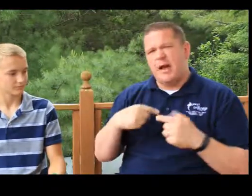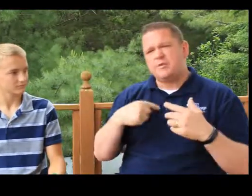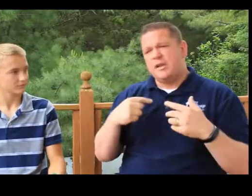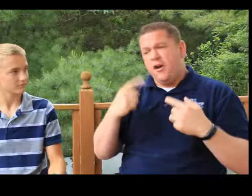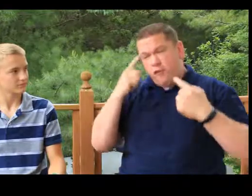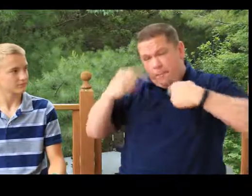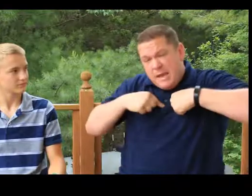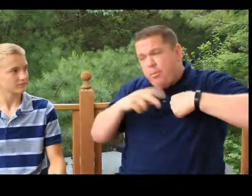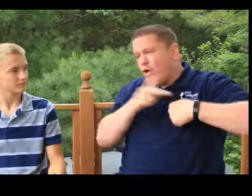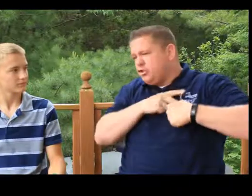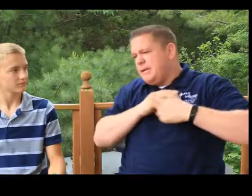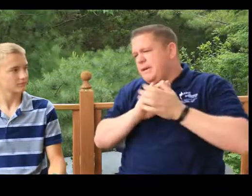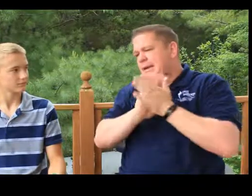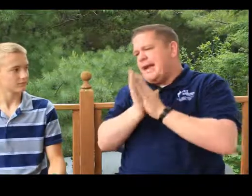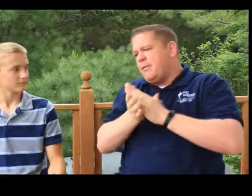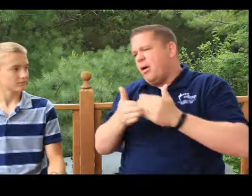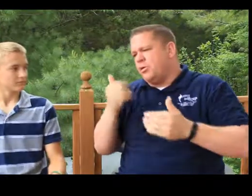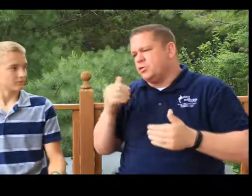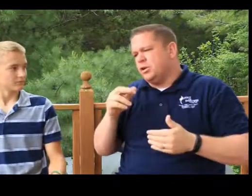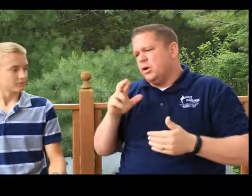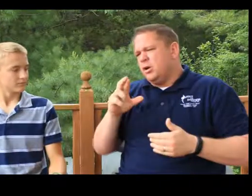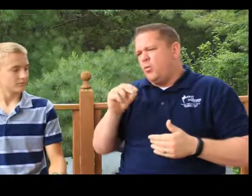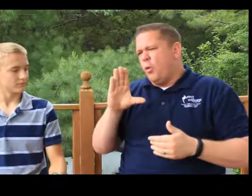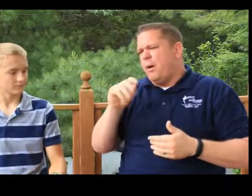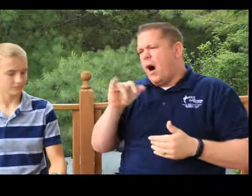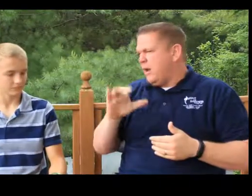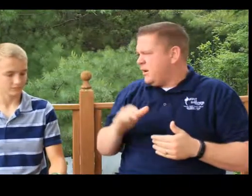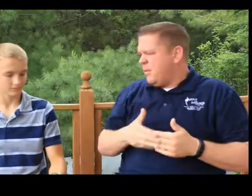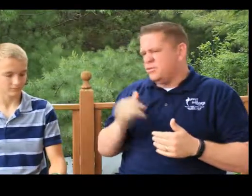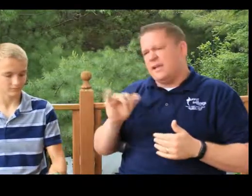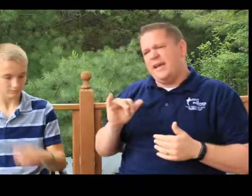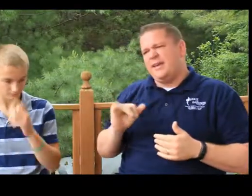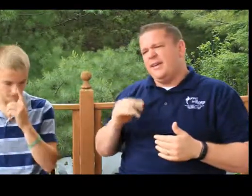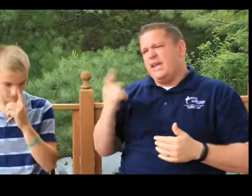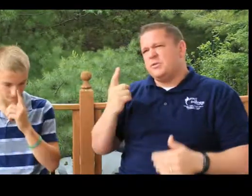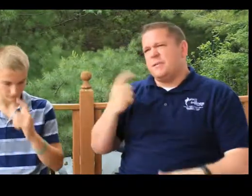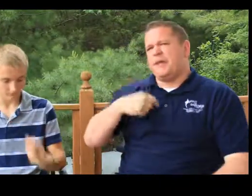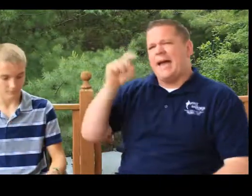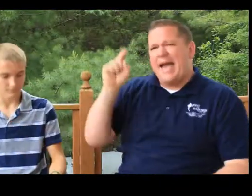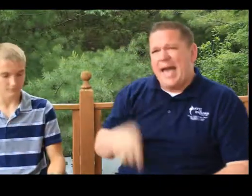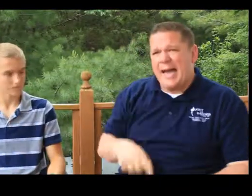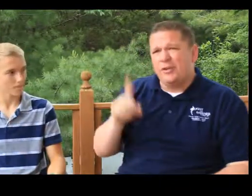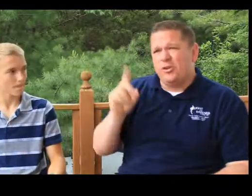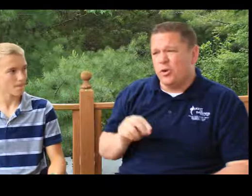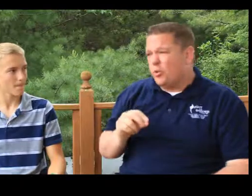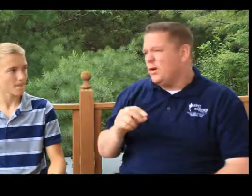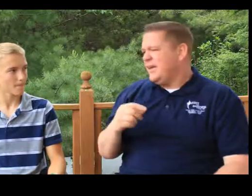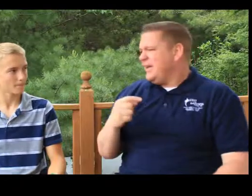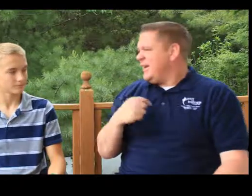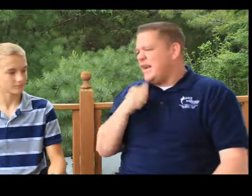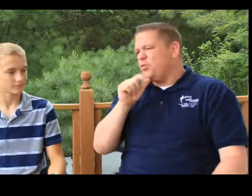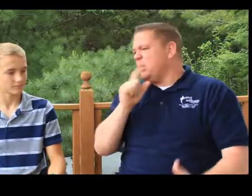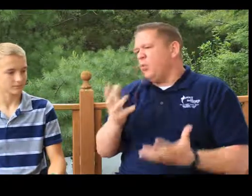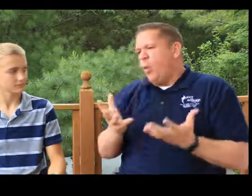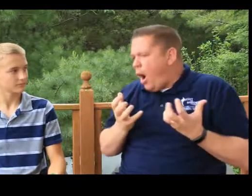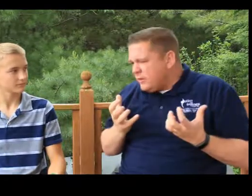But I was, for me personally, became almost robotic. Almost like it was something I had to do. And I didn't really want